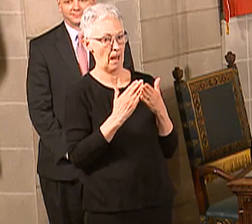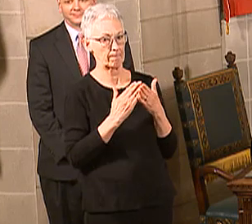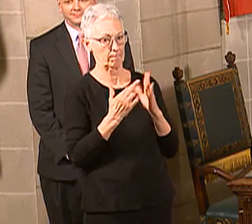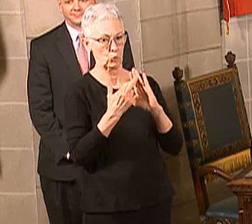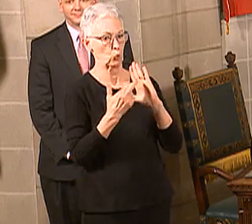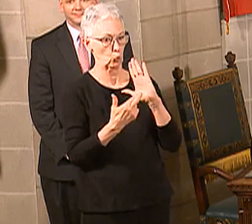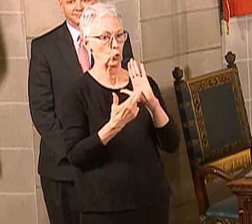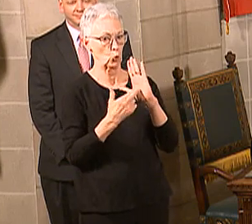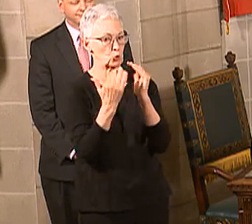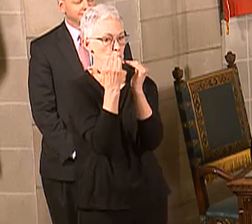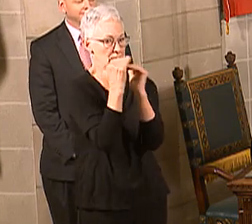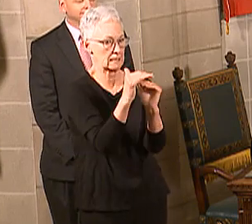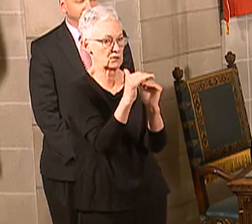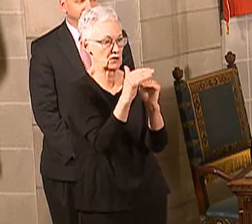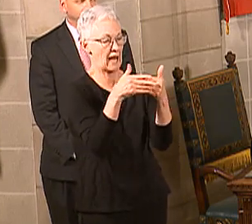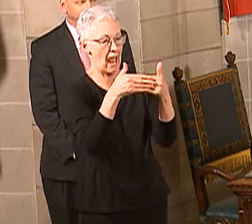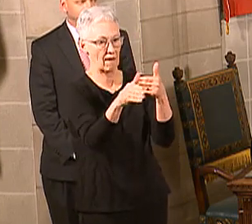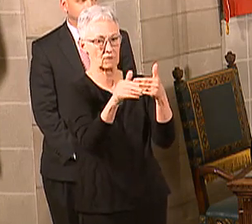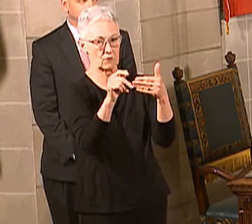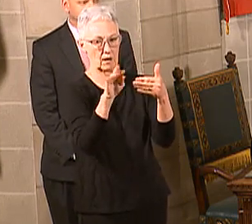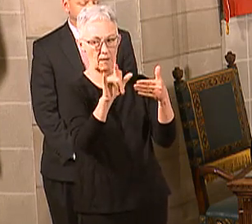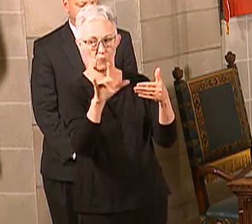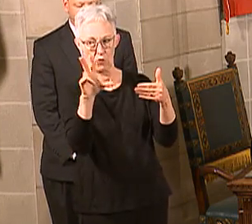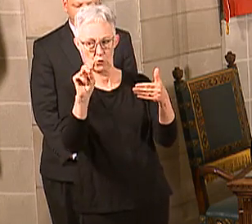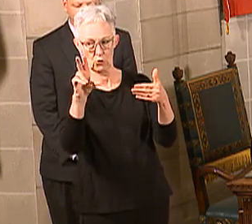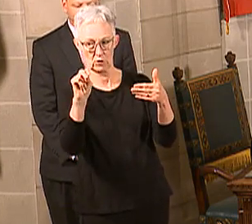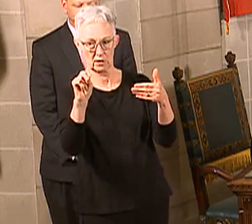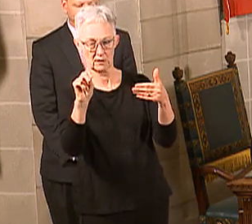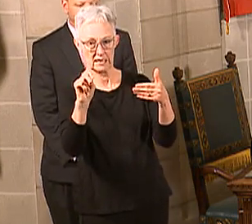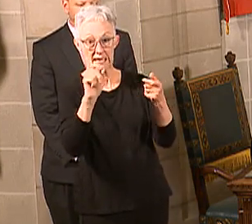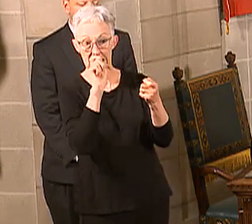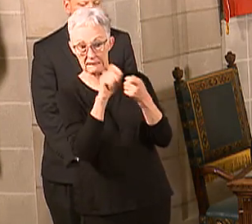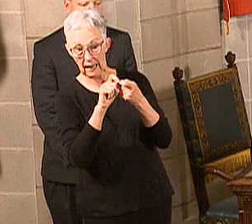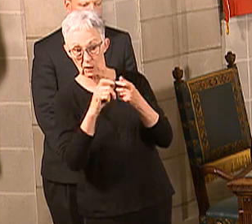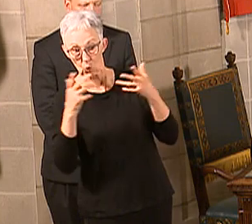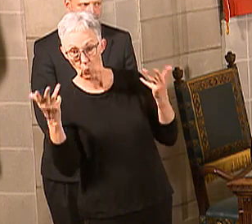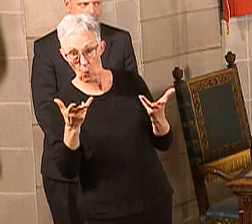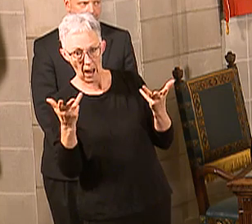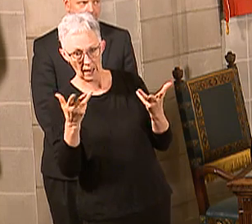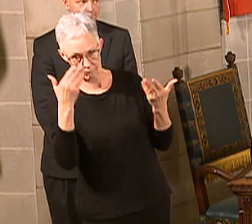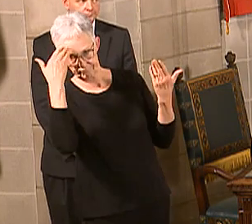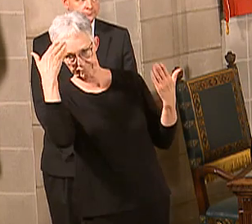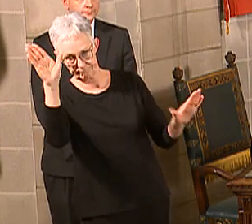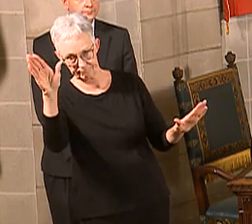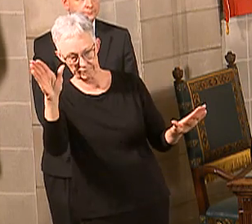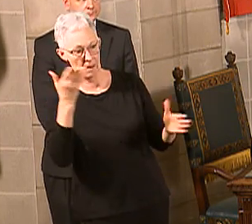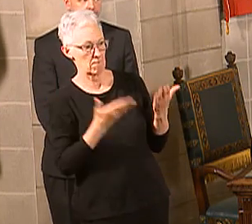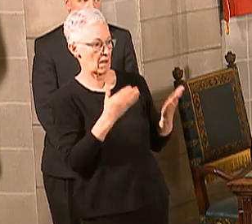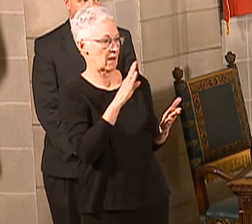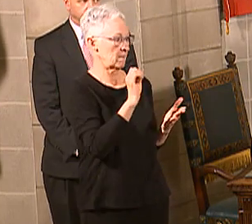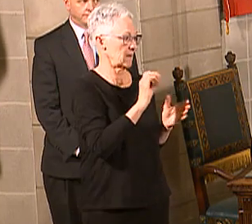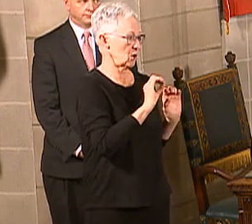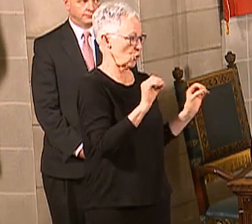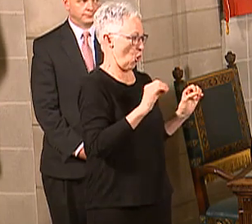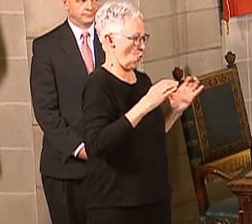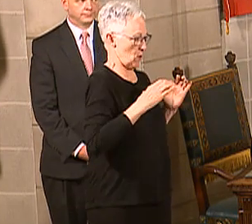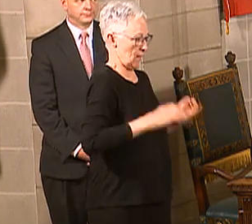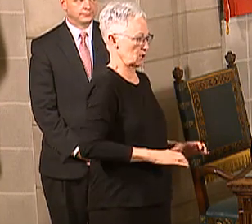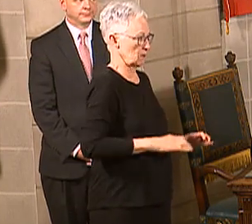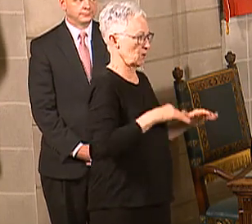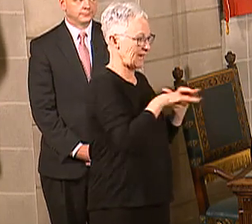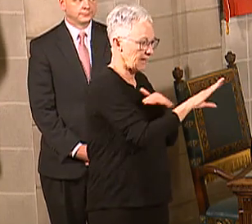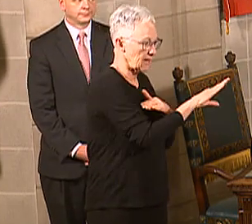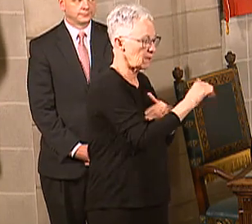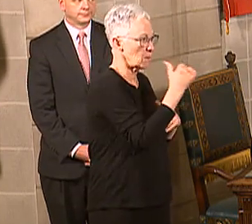April 30th. I don't know what those restrictions will be. They may be no customers in your bar and still doing package